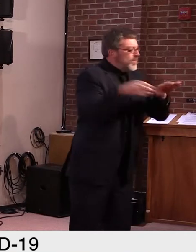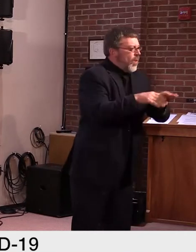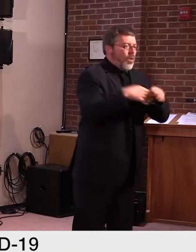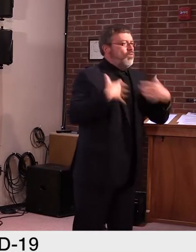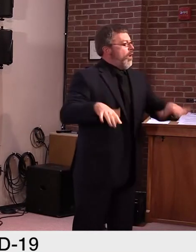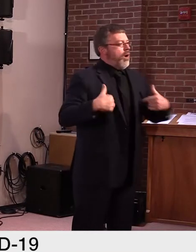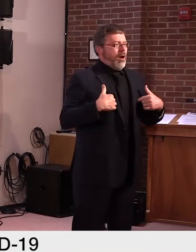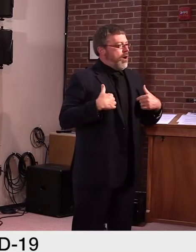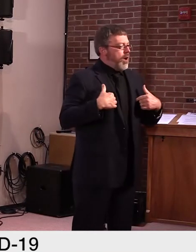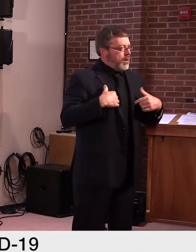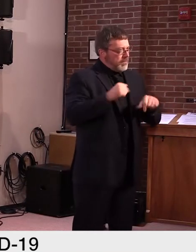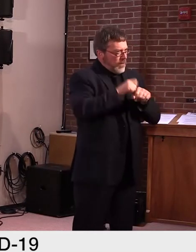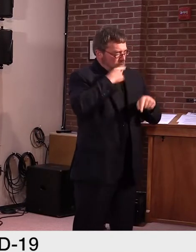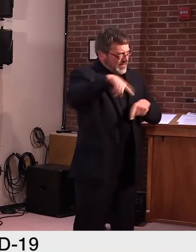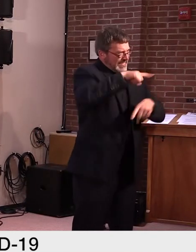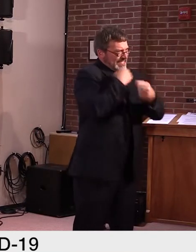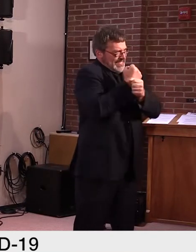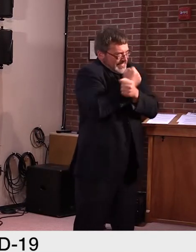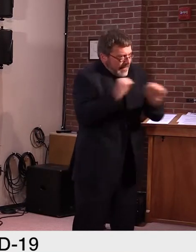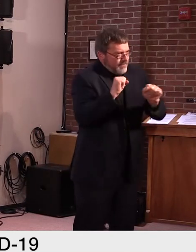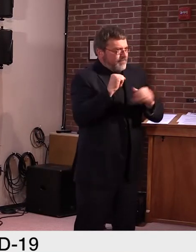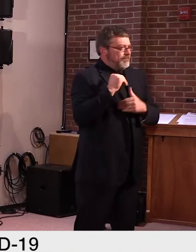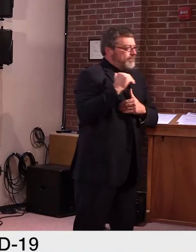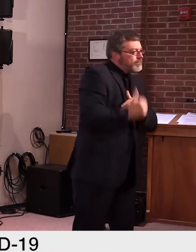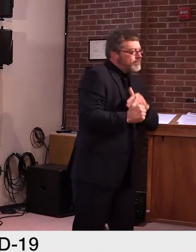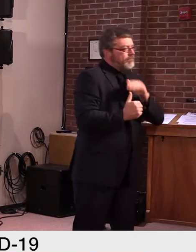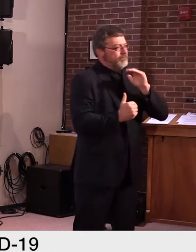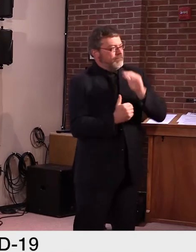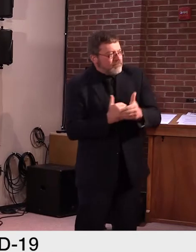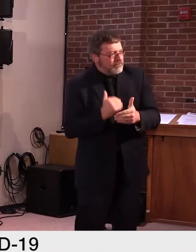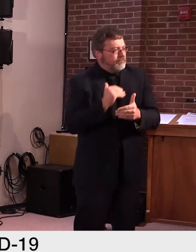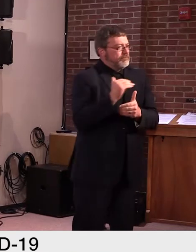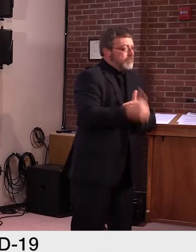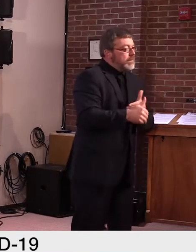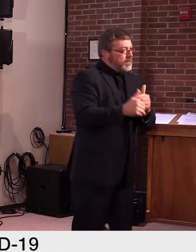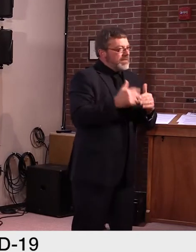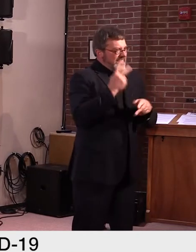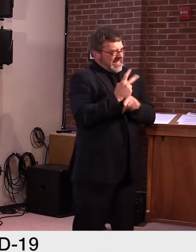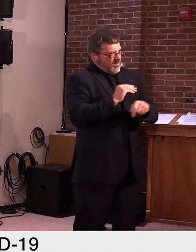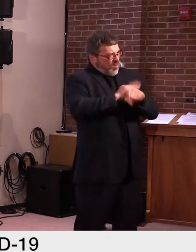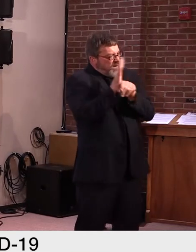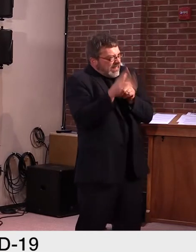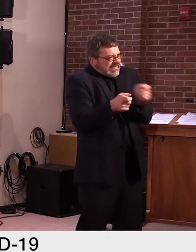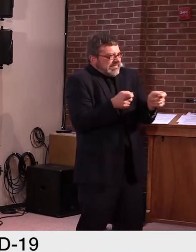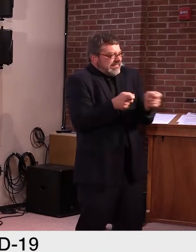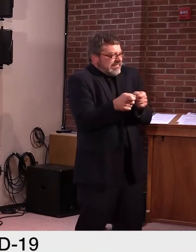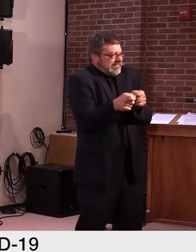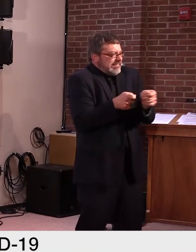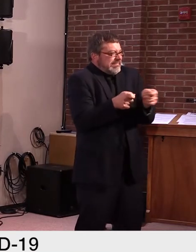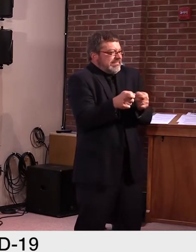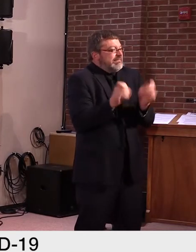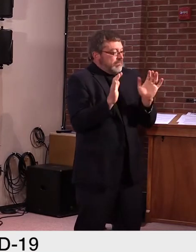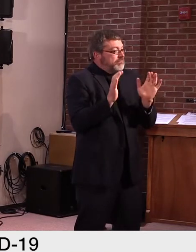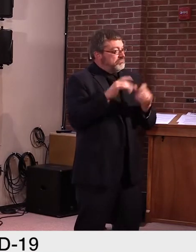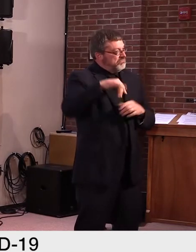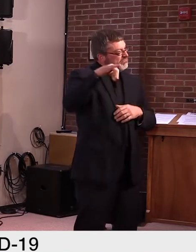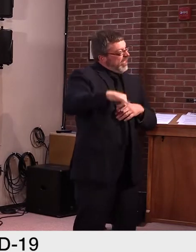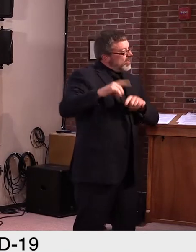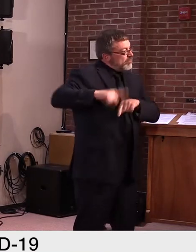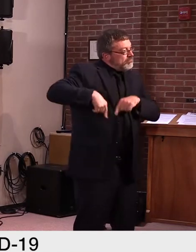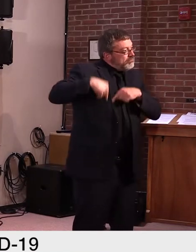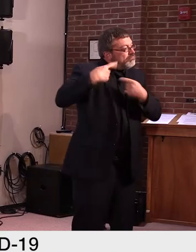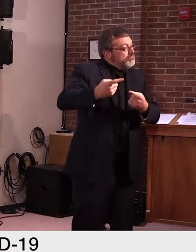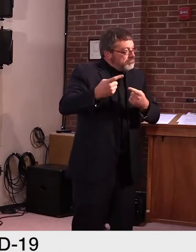and continue to see low, low case counts. We've proven that since late April when we first began reopening